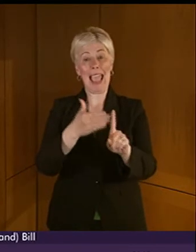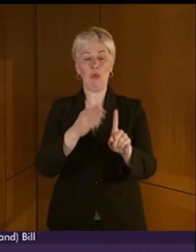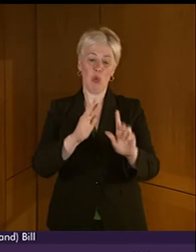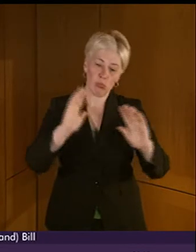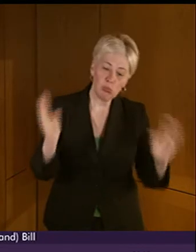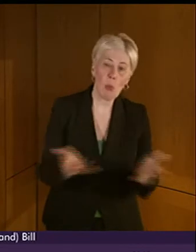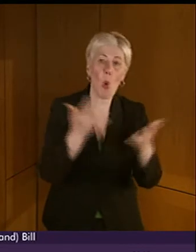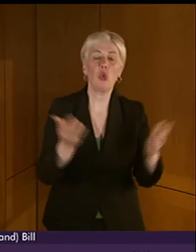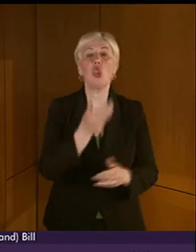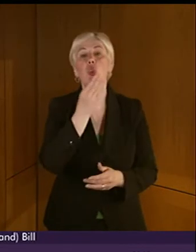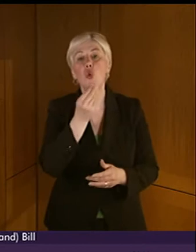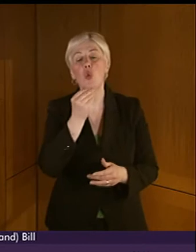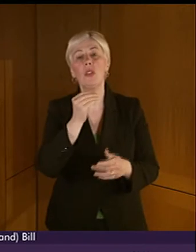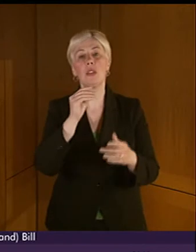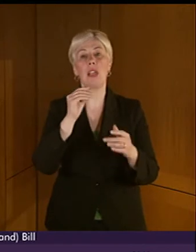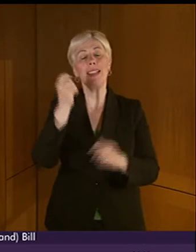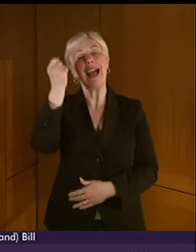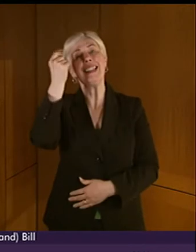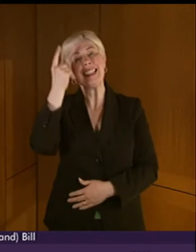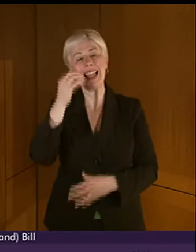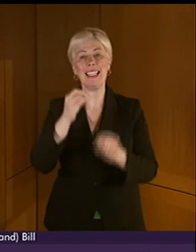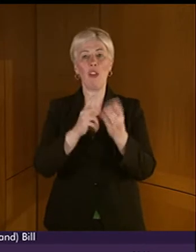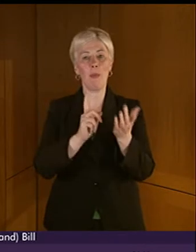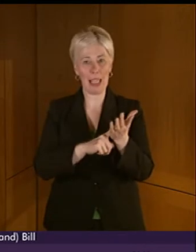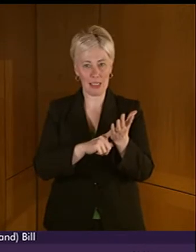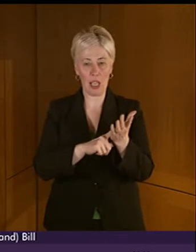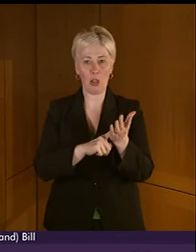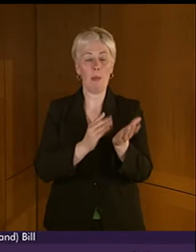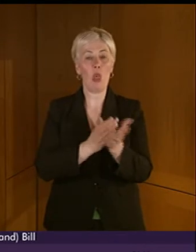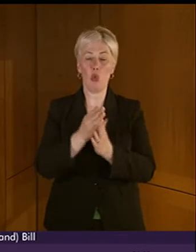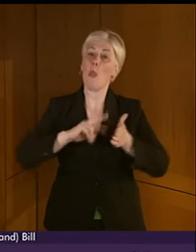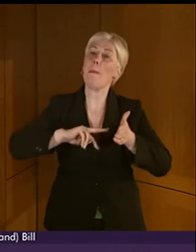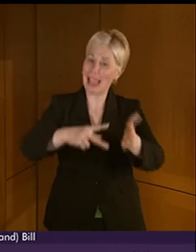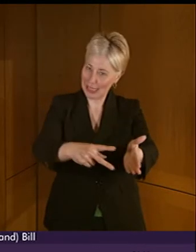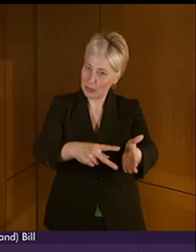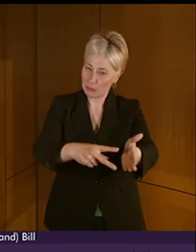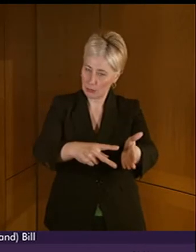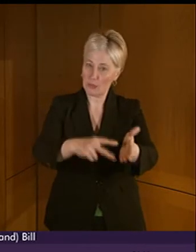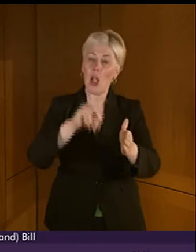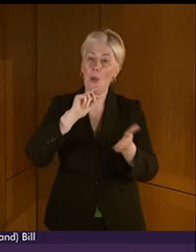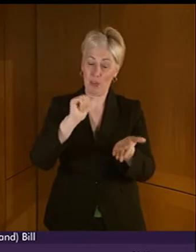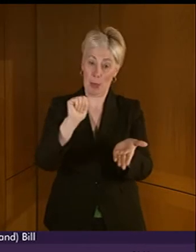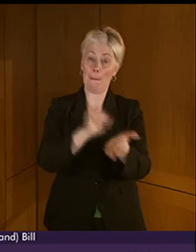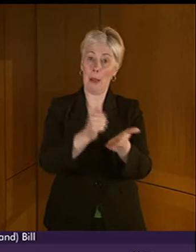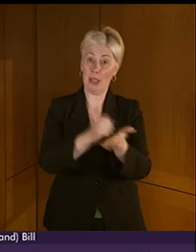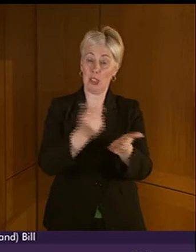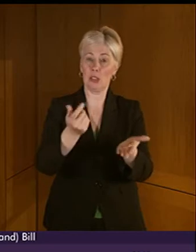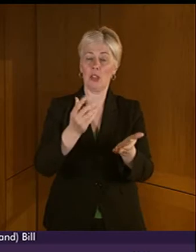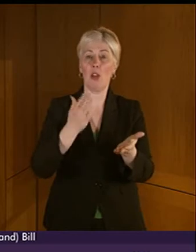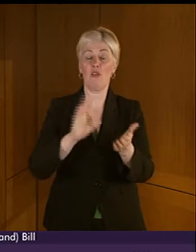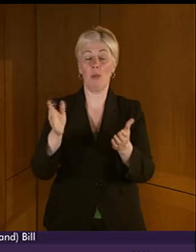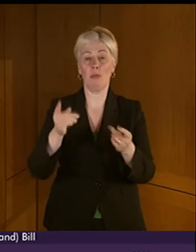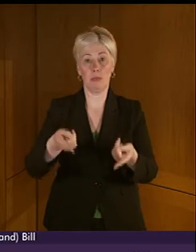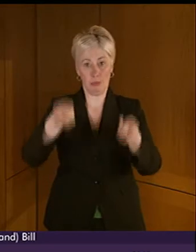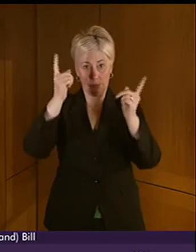understanding of British Sign Language principally by means of BSL plans, which are to be published by Scottish ministers